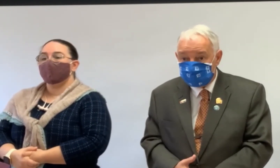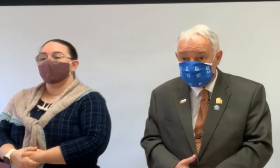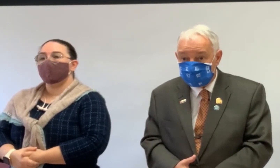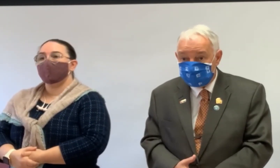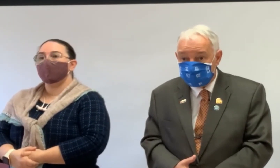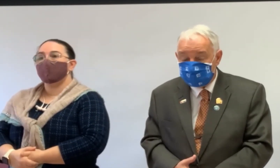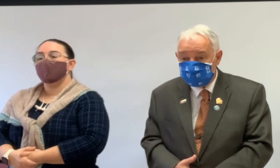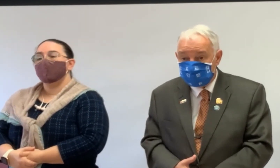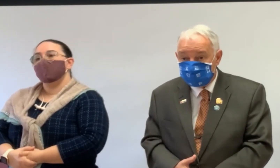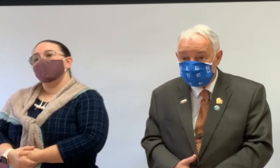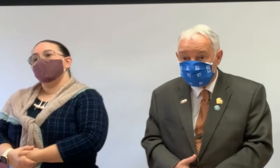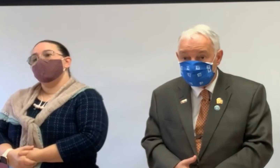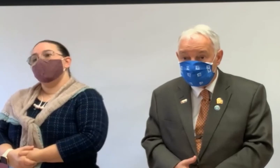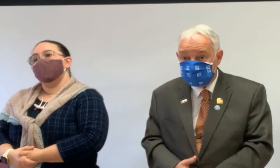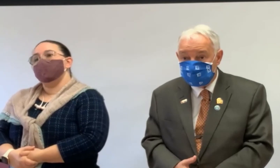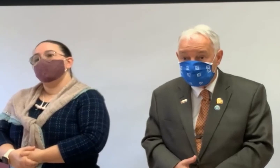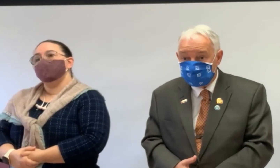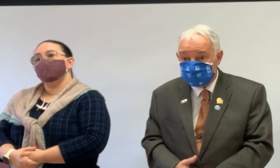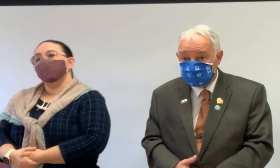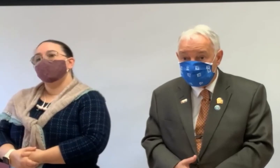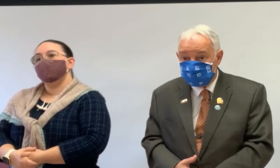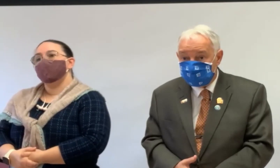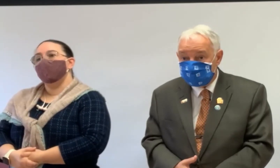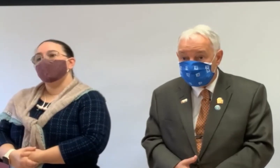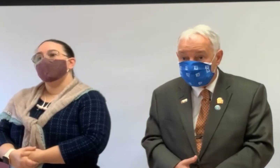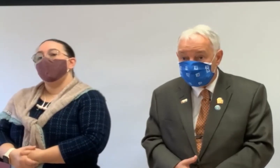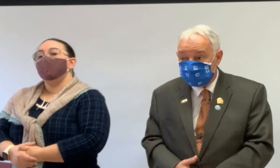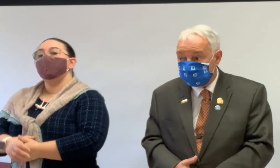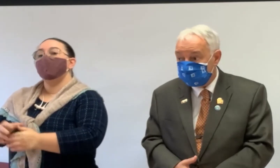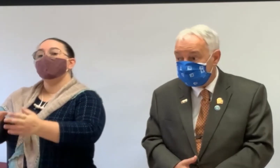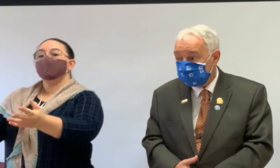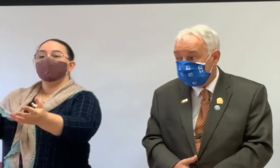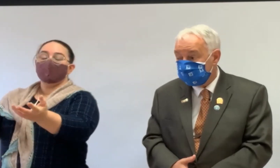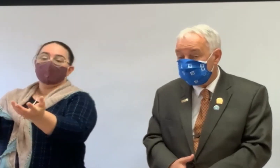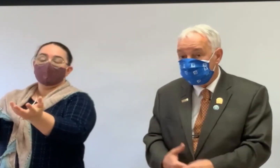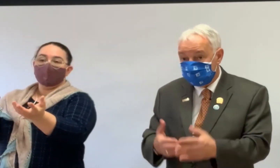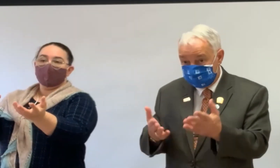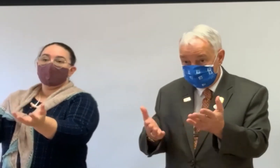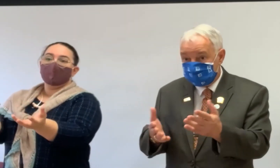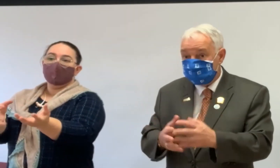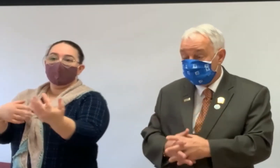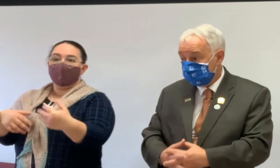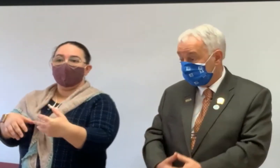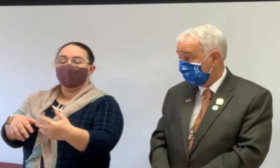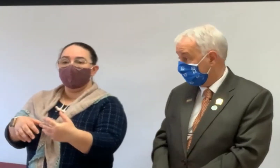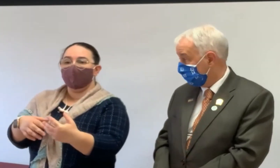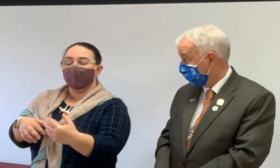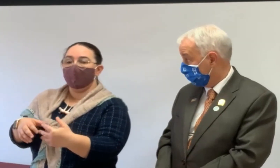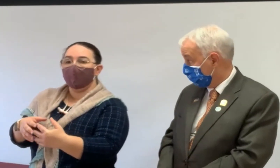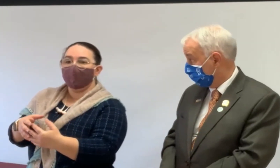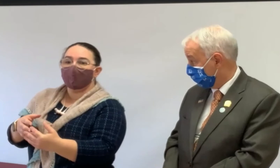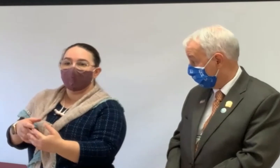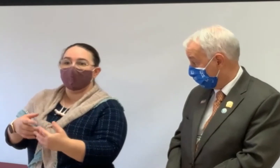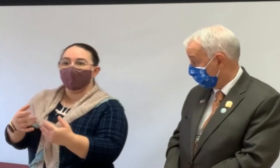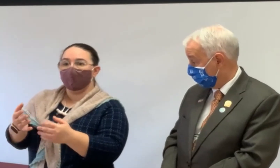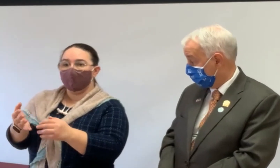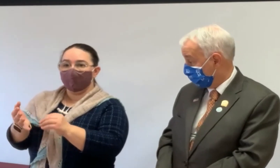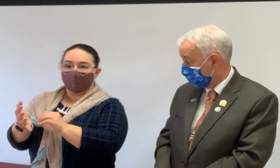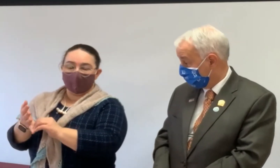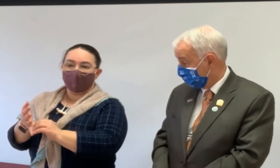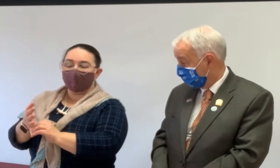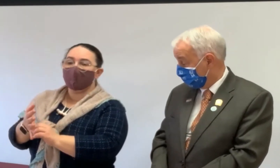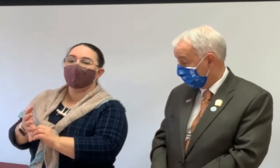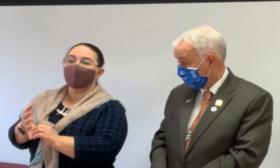do what you were just saying or just selling? Well, that's, so that's an example of what, where, of where we started.